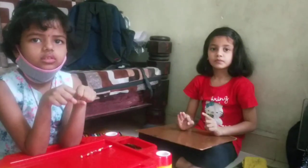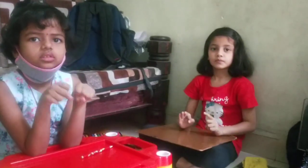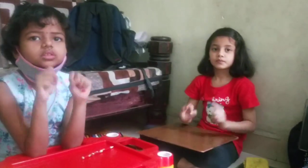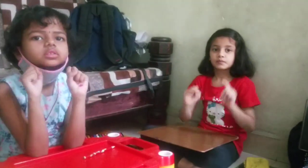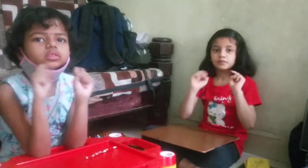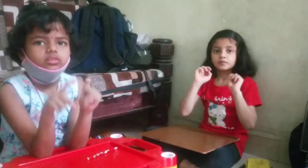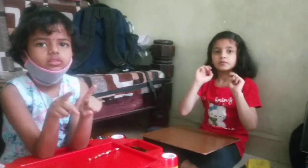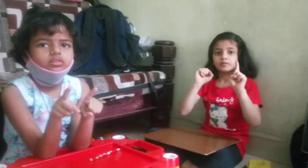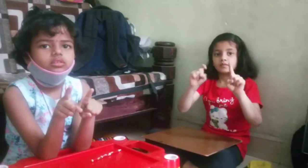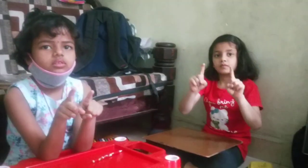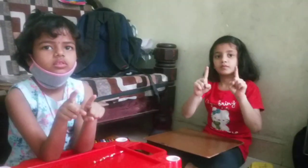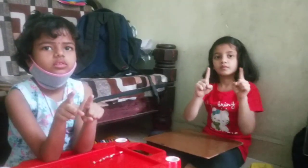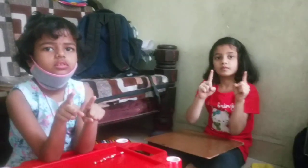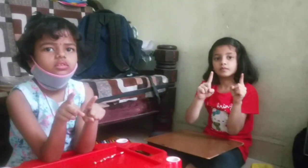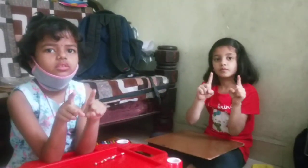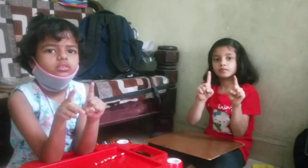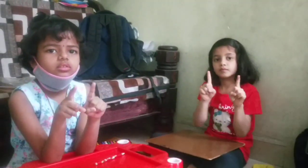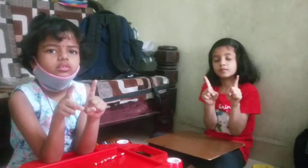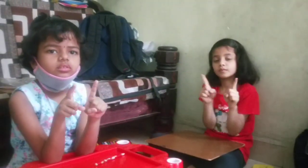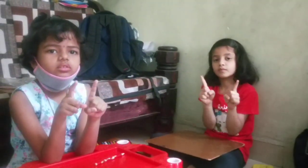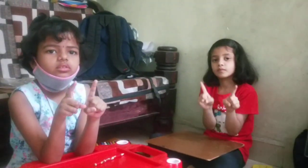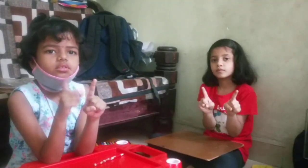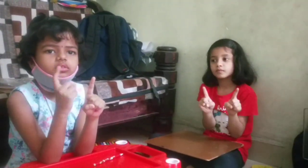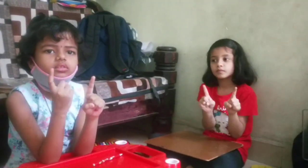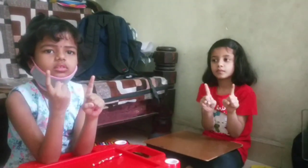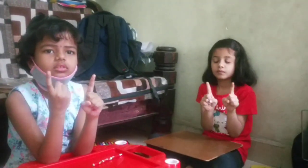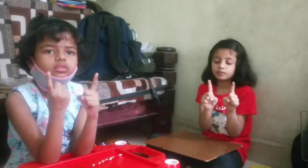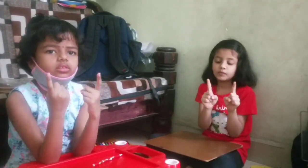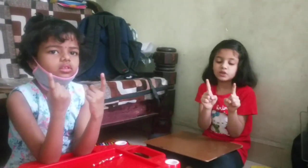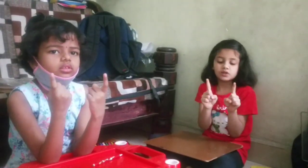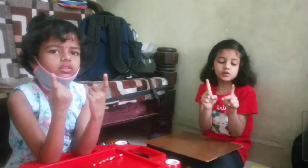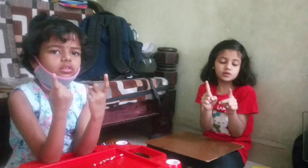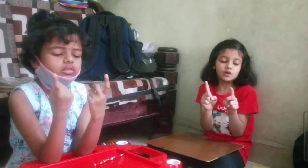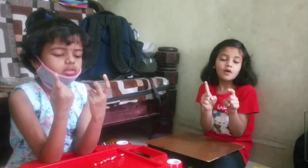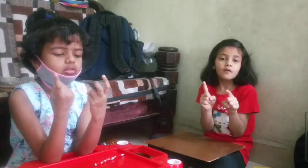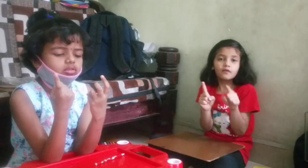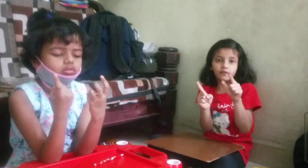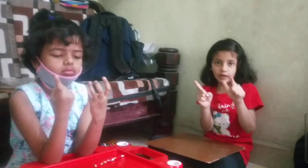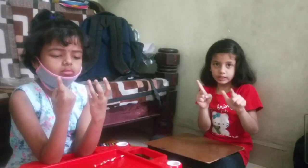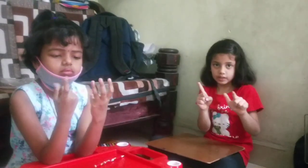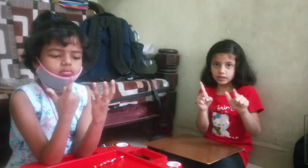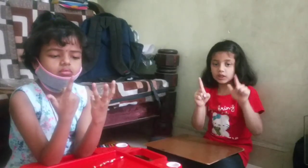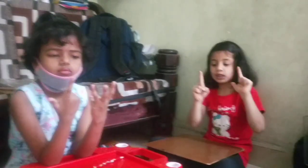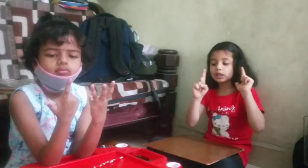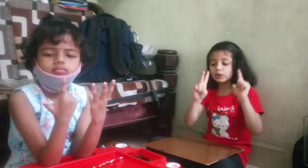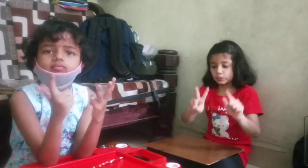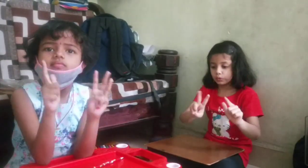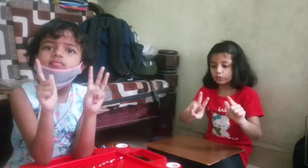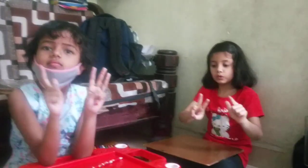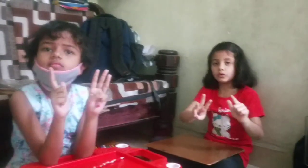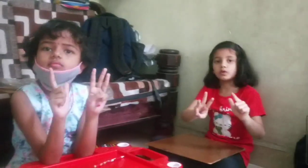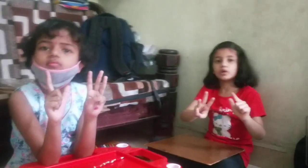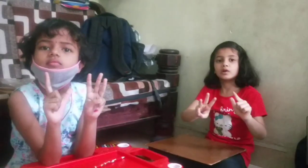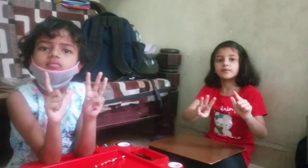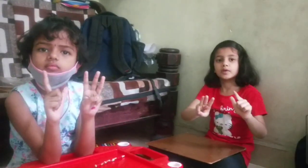plus 52 plus